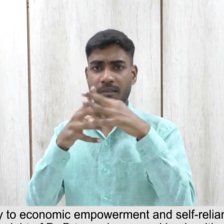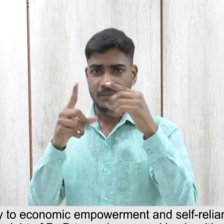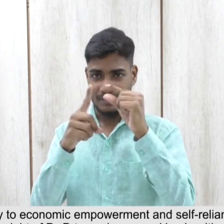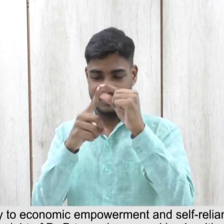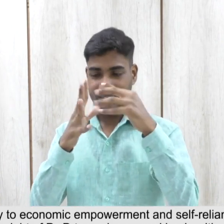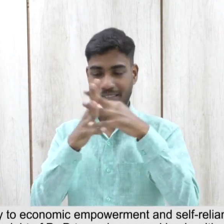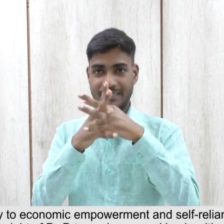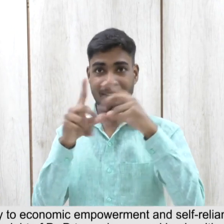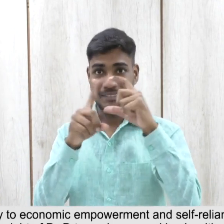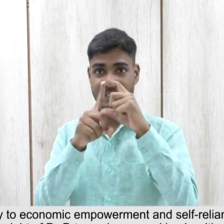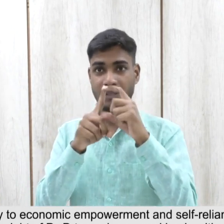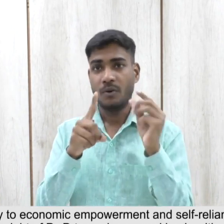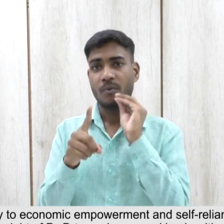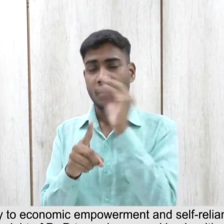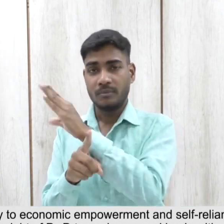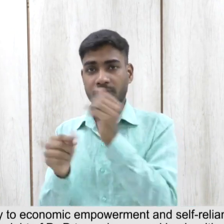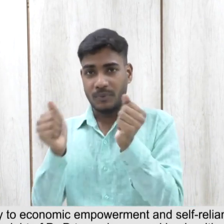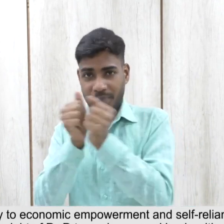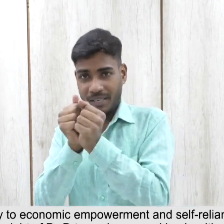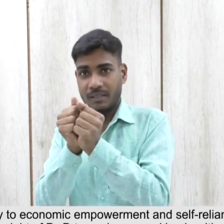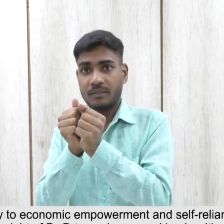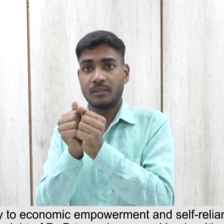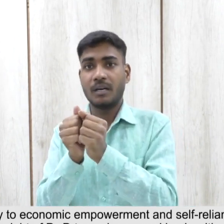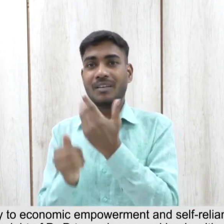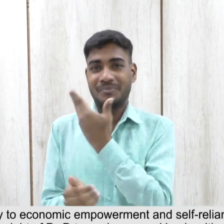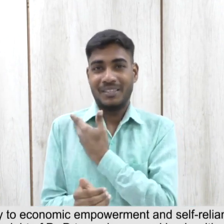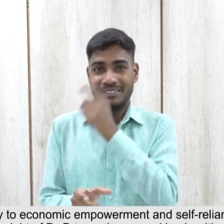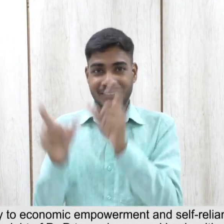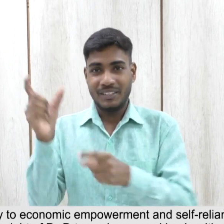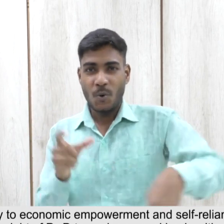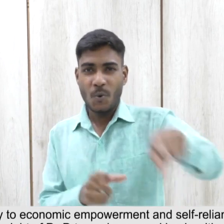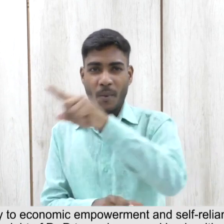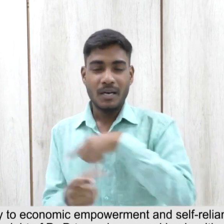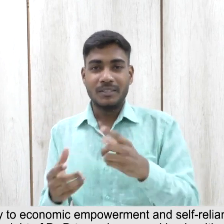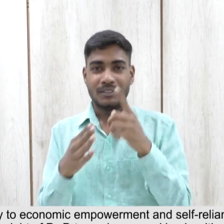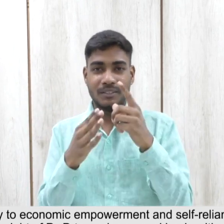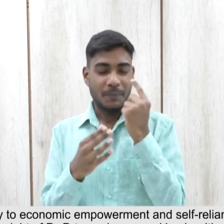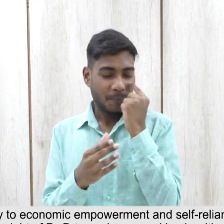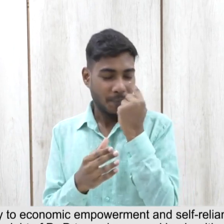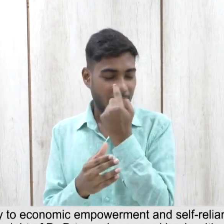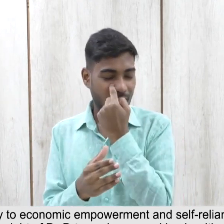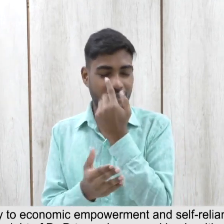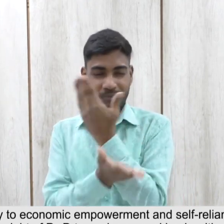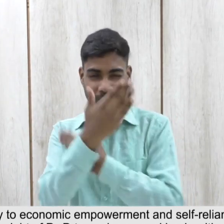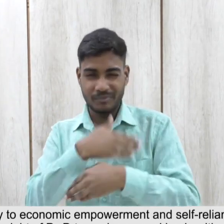of PWD to work on equal basis with others that includes the right